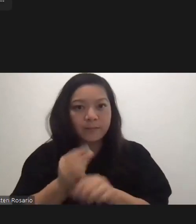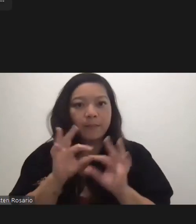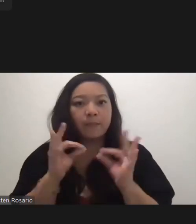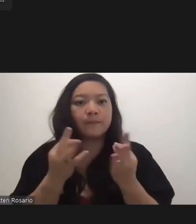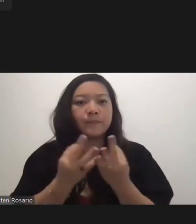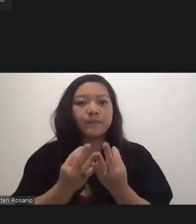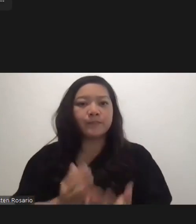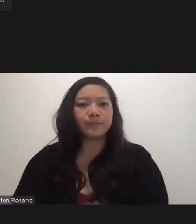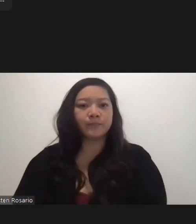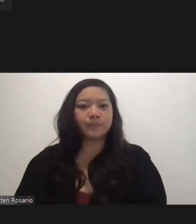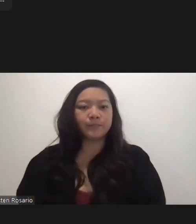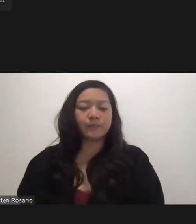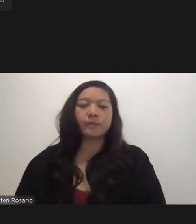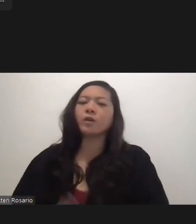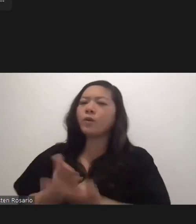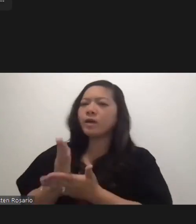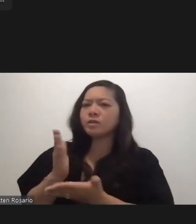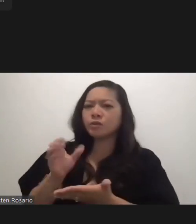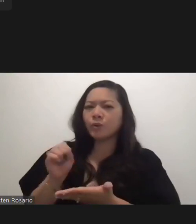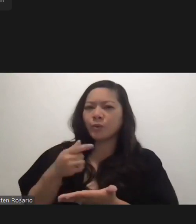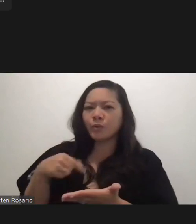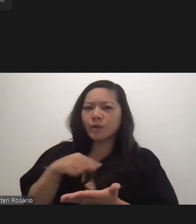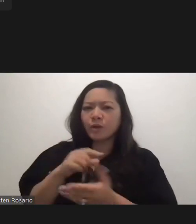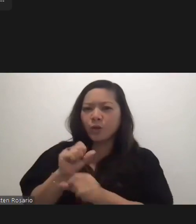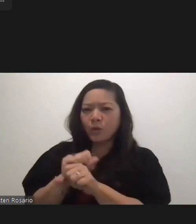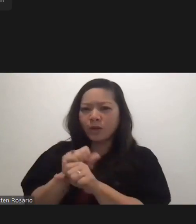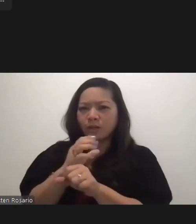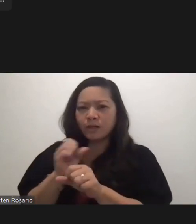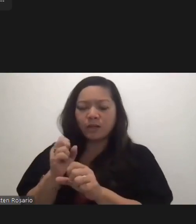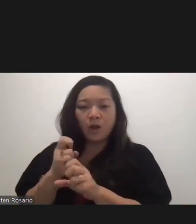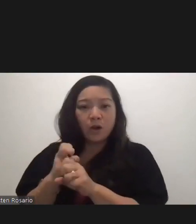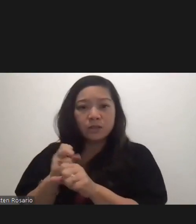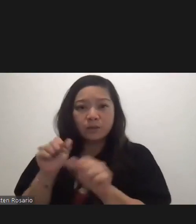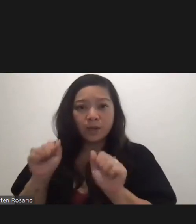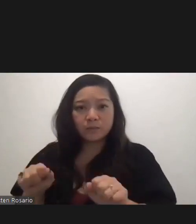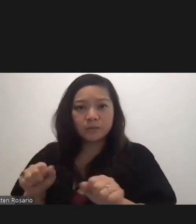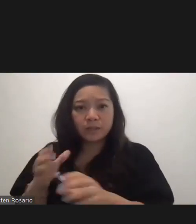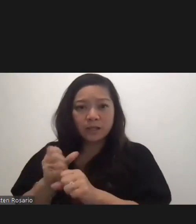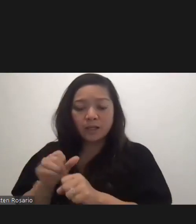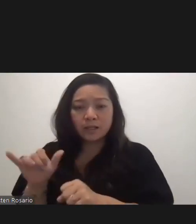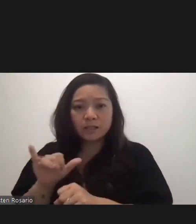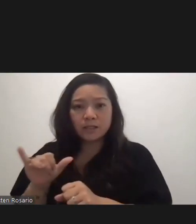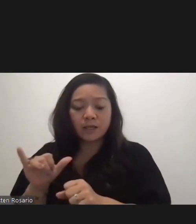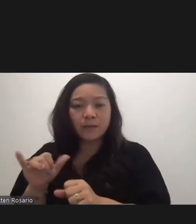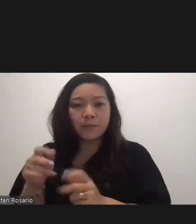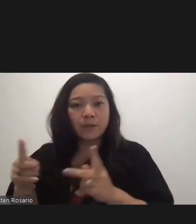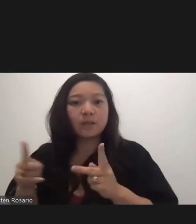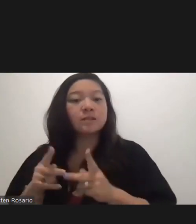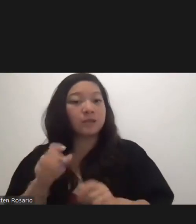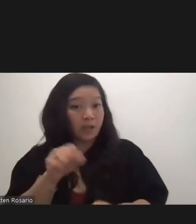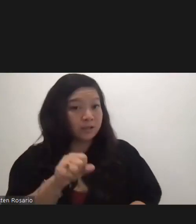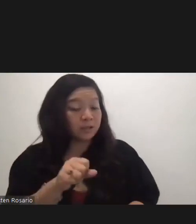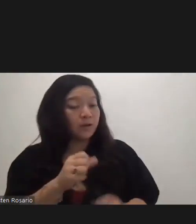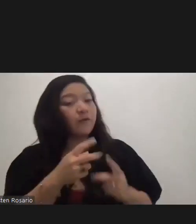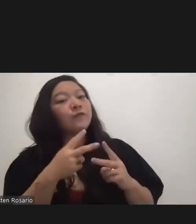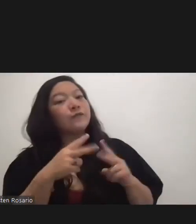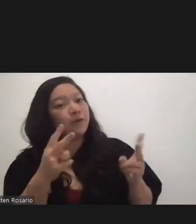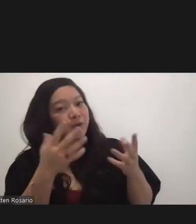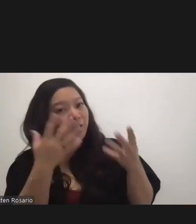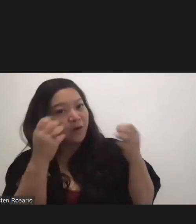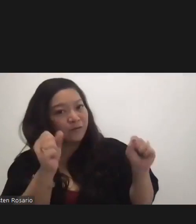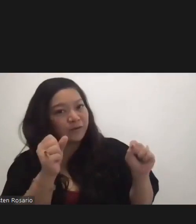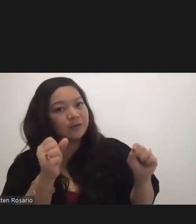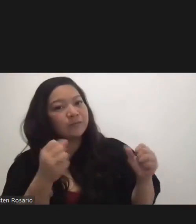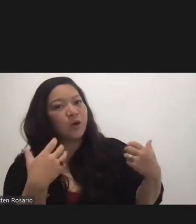All right. So, does it look like we're going to hit that number? We're just working as hard as possible to get there? Yes. I'm very confident we will. If I can just add that